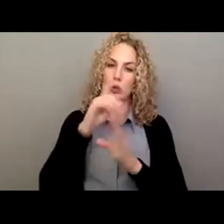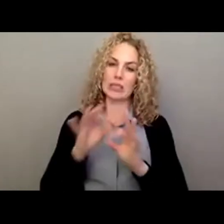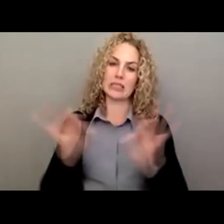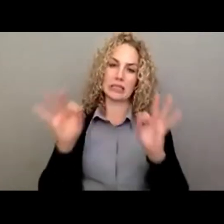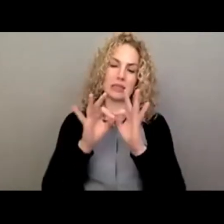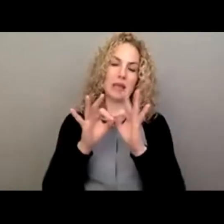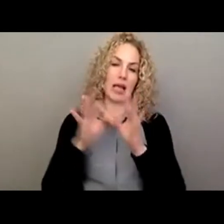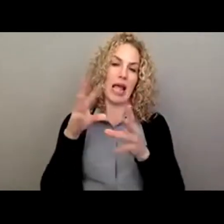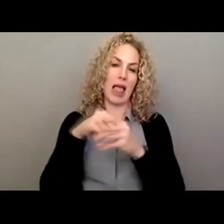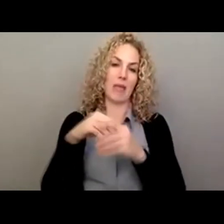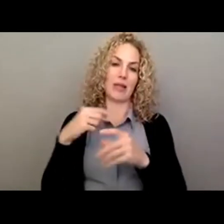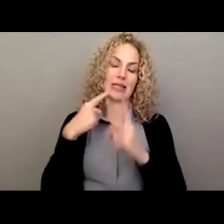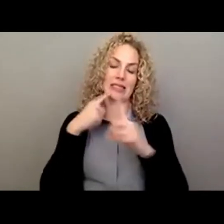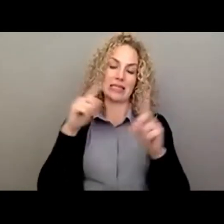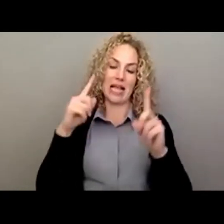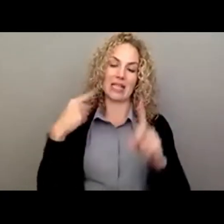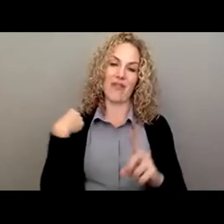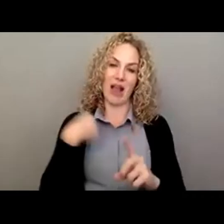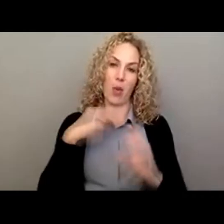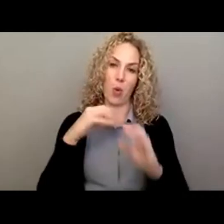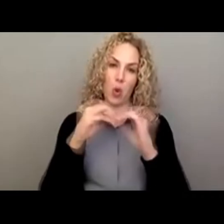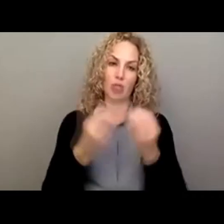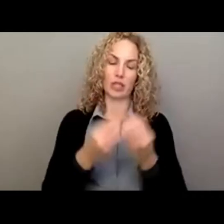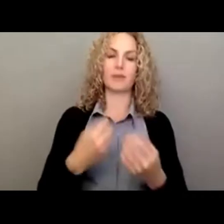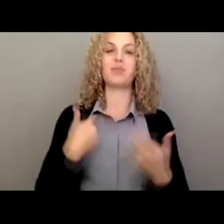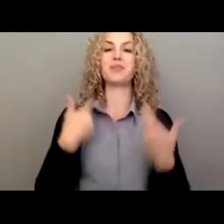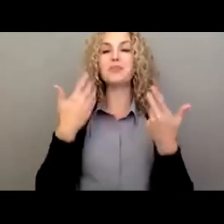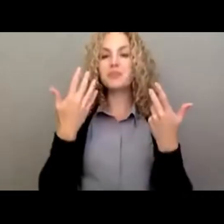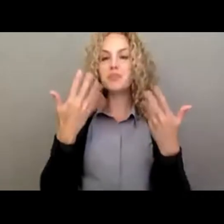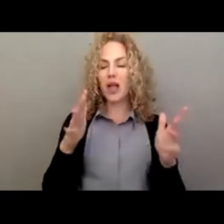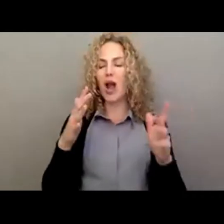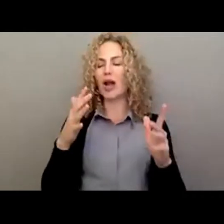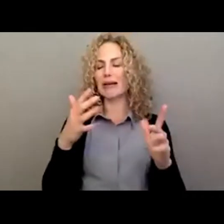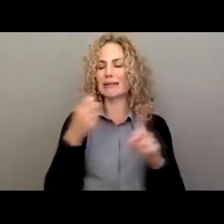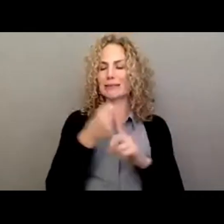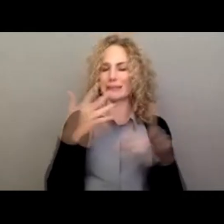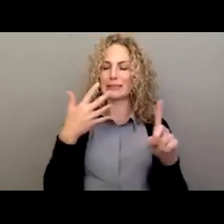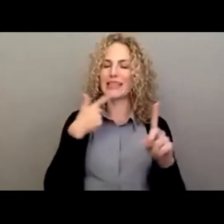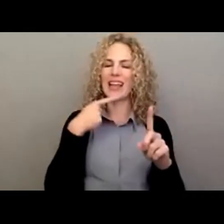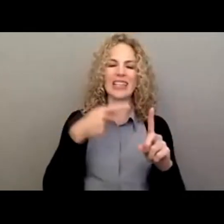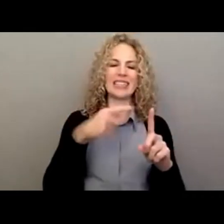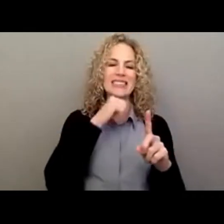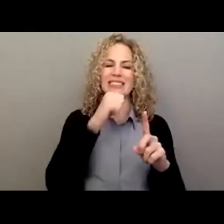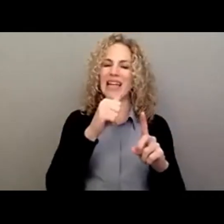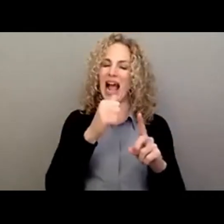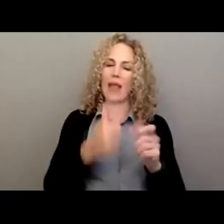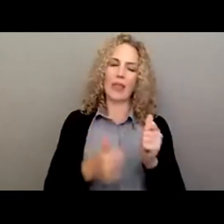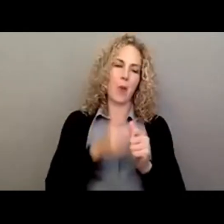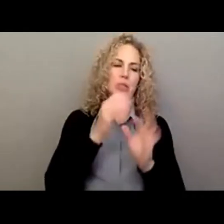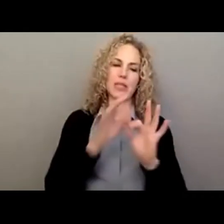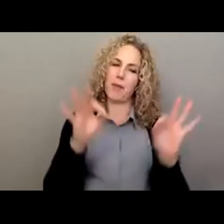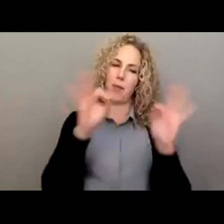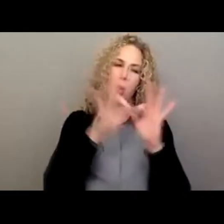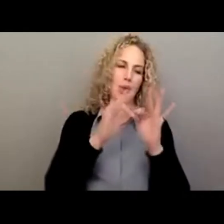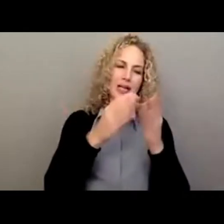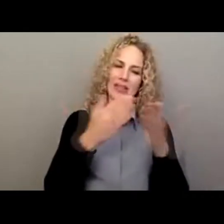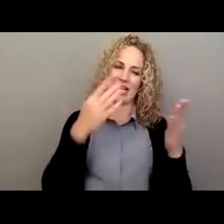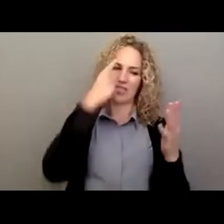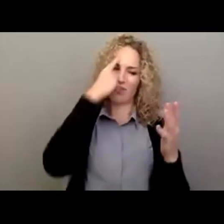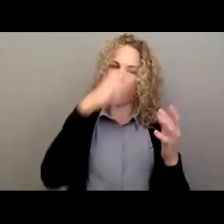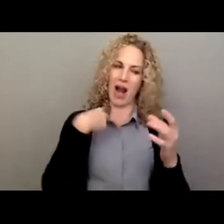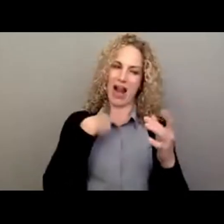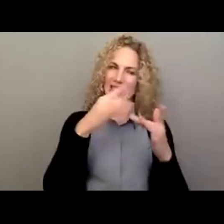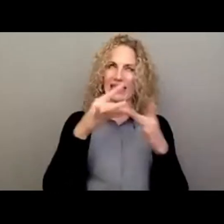organization. But I already said that these were not the most important contributing factors to our success. So